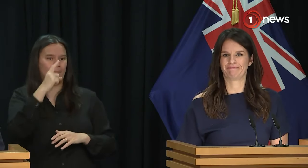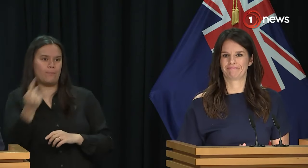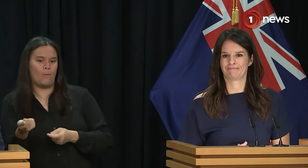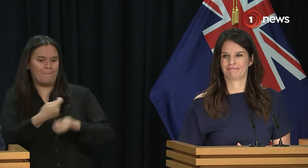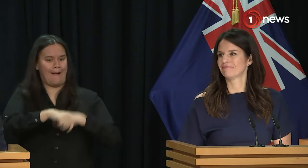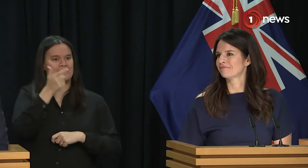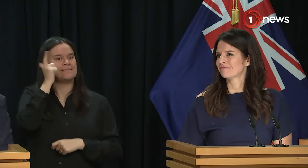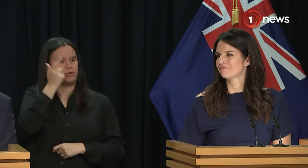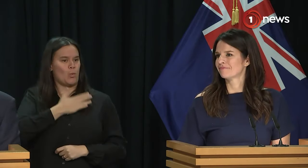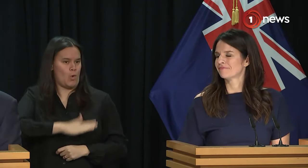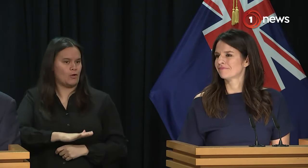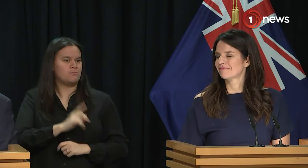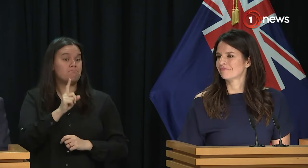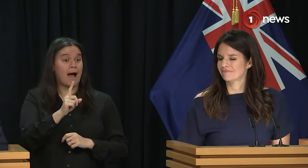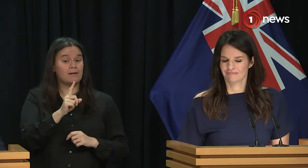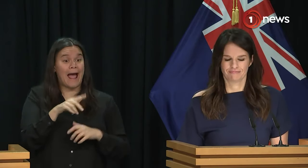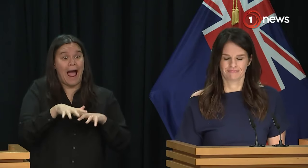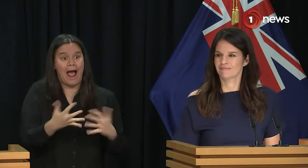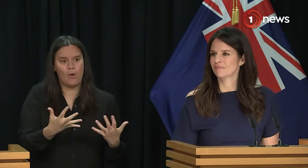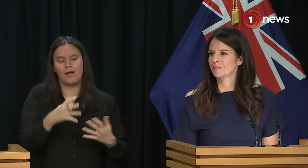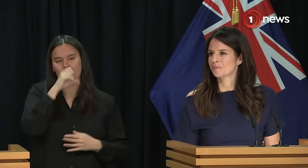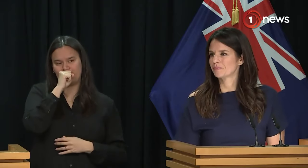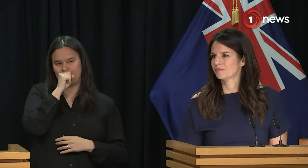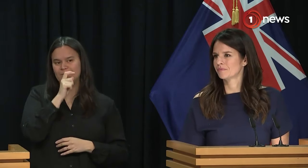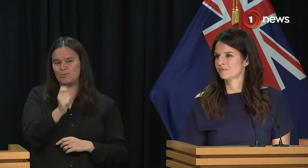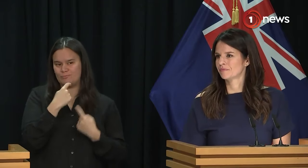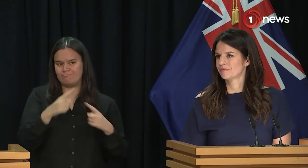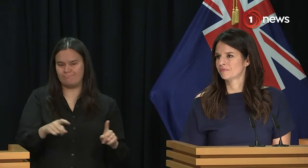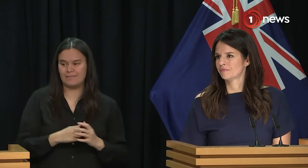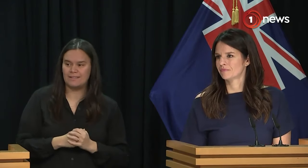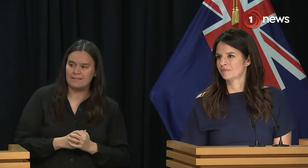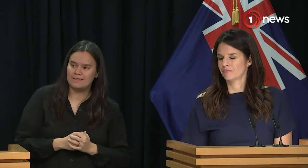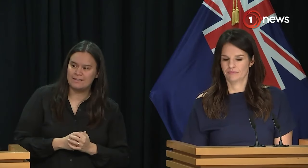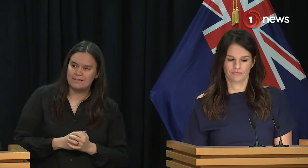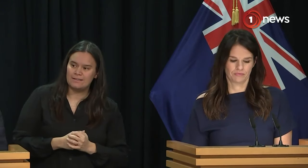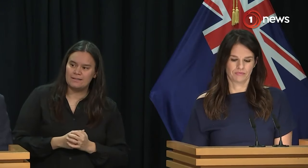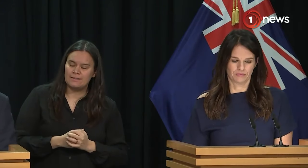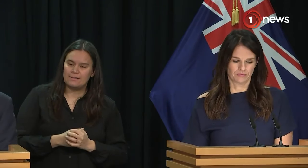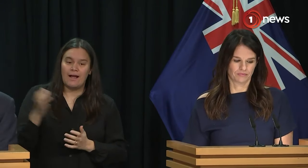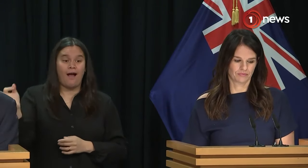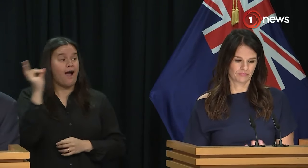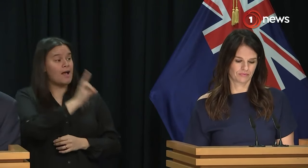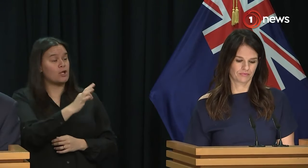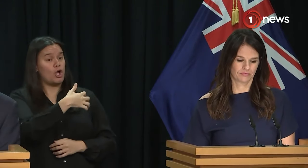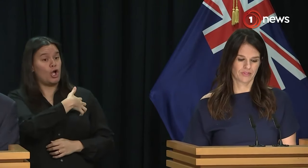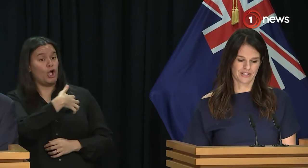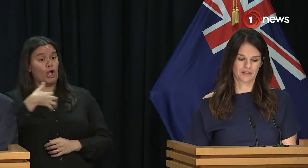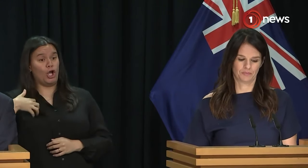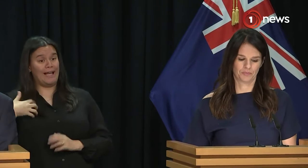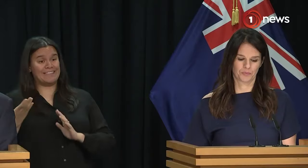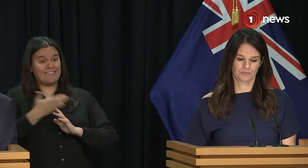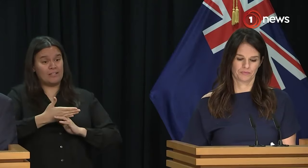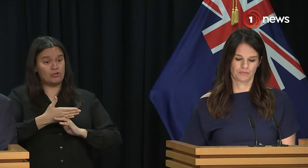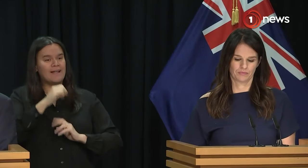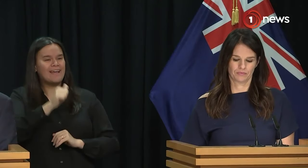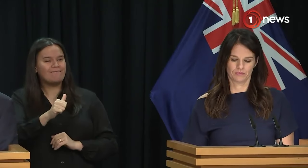Hang on, just go to Jo. Sorry, just on the stronger learning support targeting, effective learning support interventions for students with additional needs. Yes.